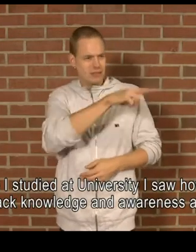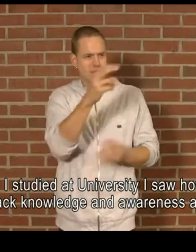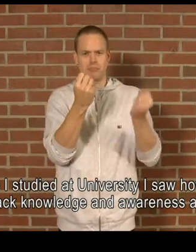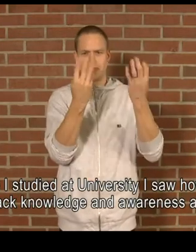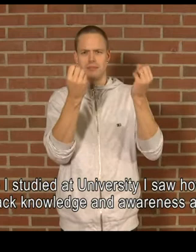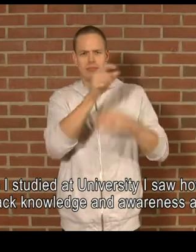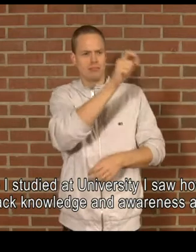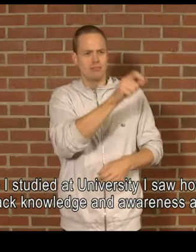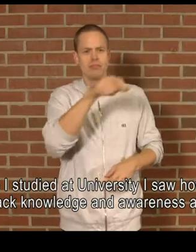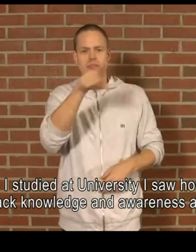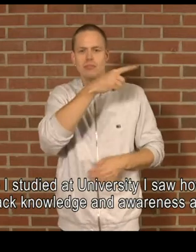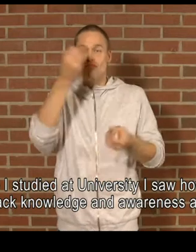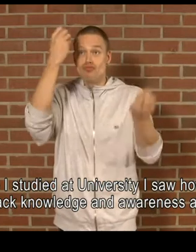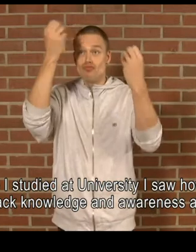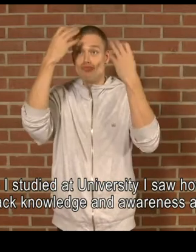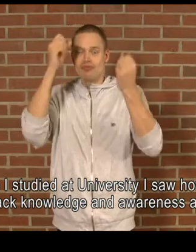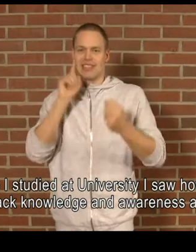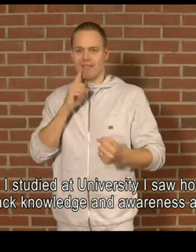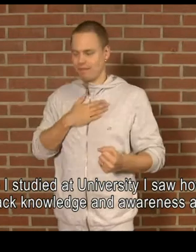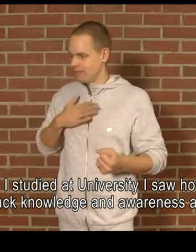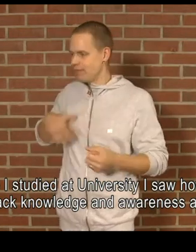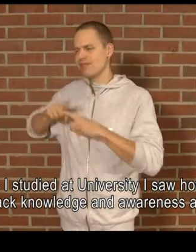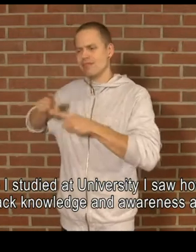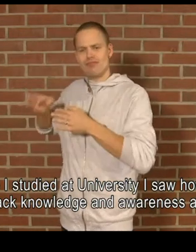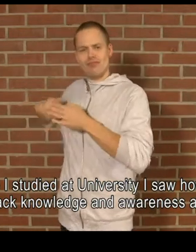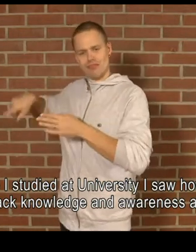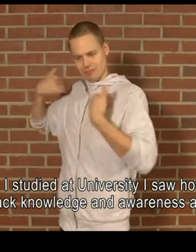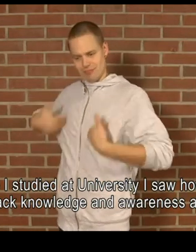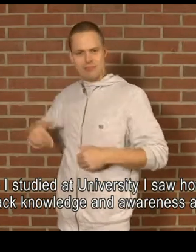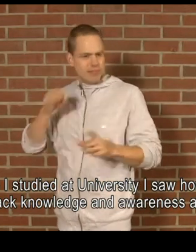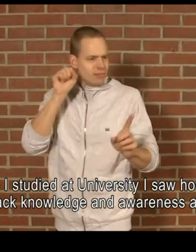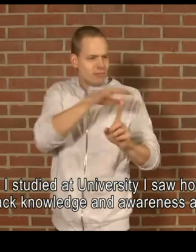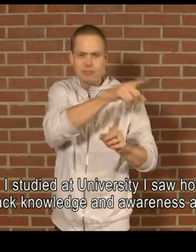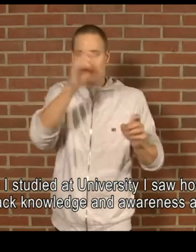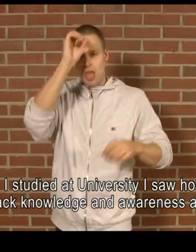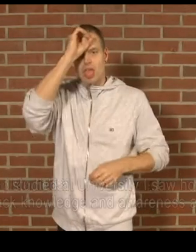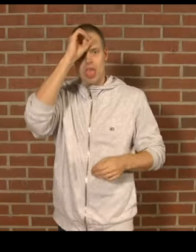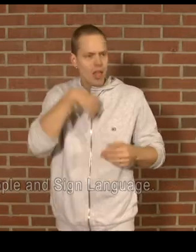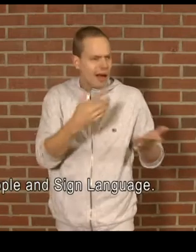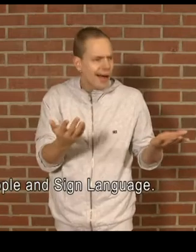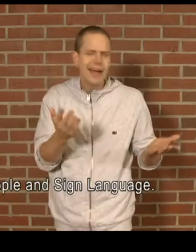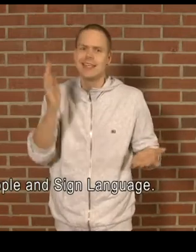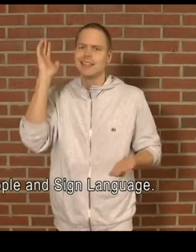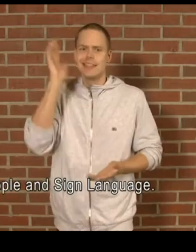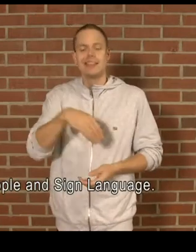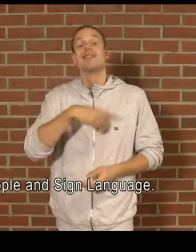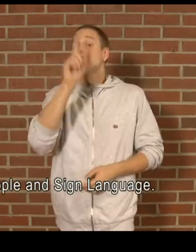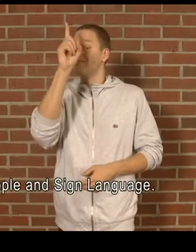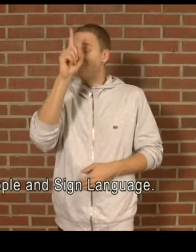to me What you doing over there? There's a party over here Winners over here Losers over there What you